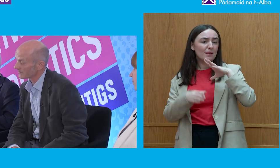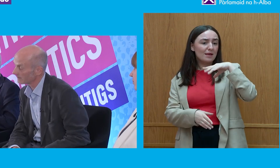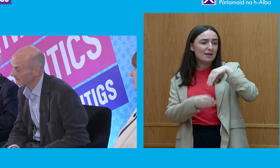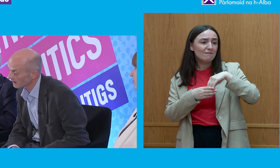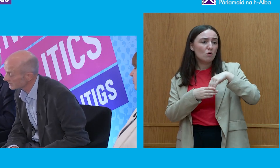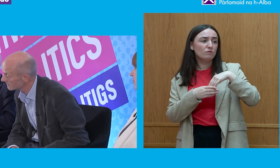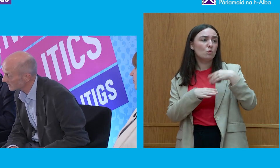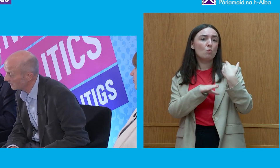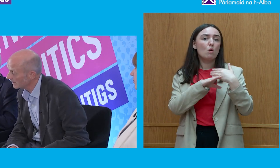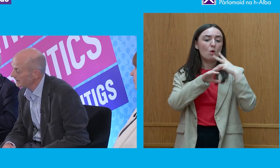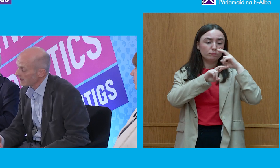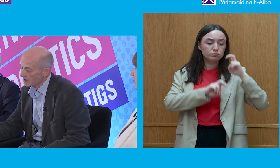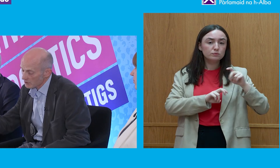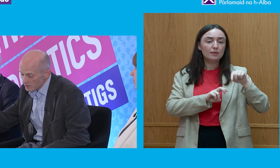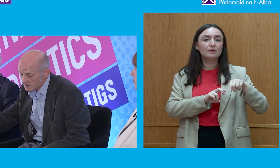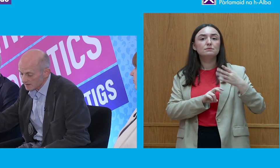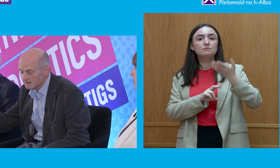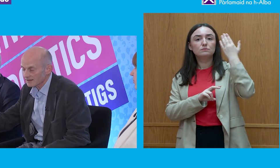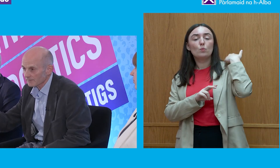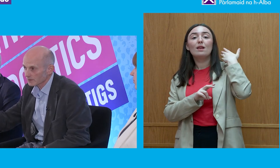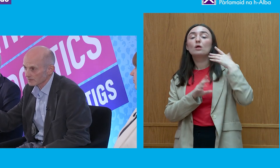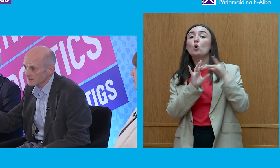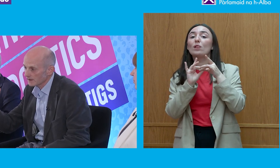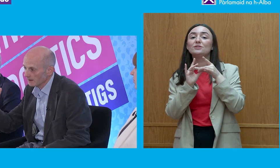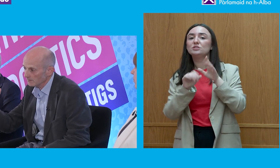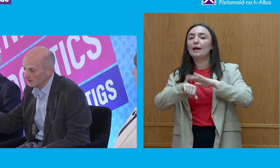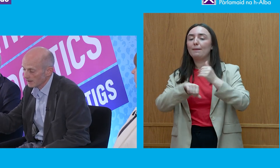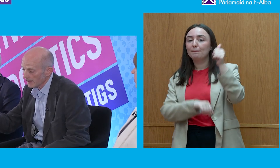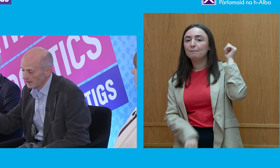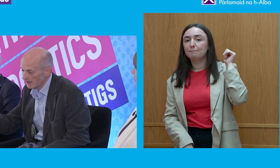party funding at coalition time and the reason it's so difficult,